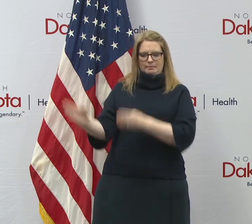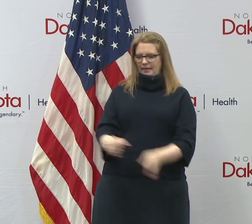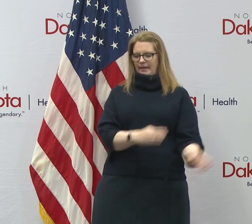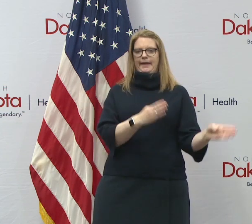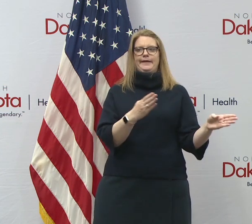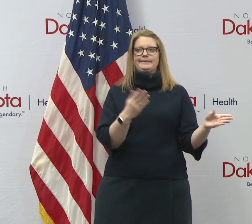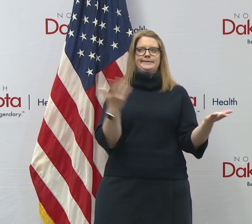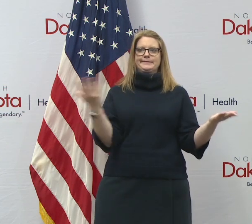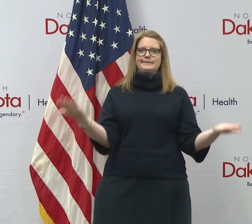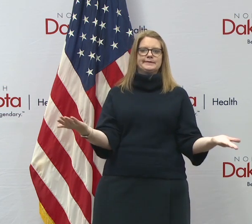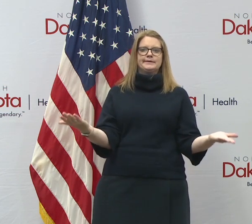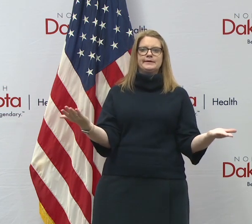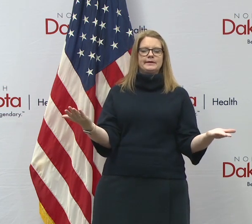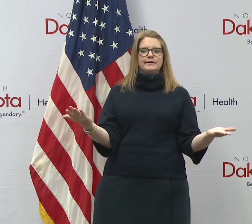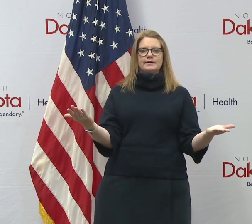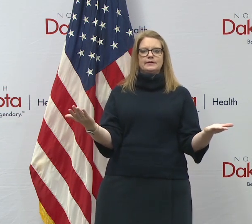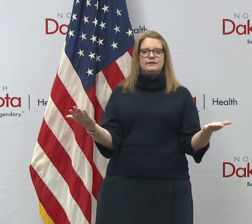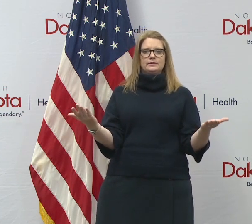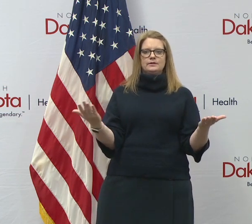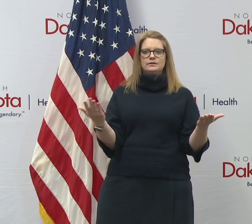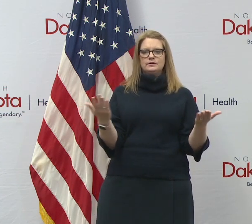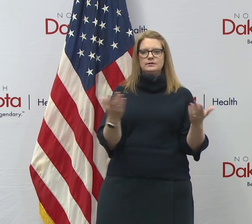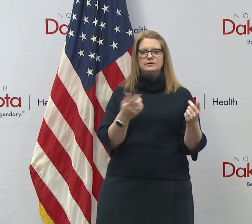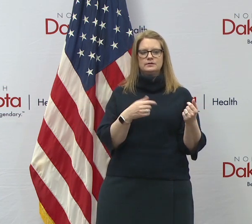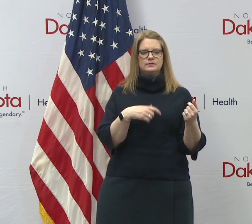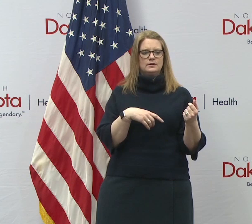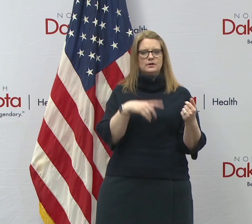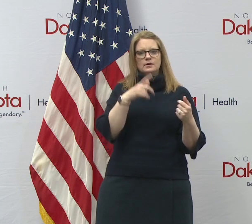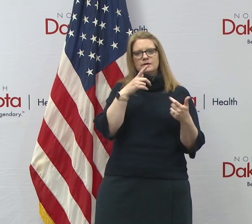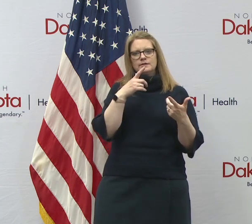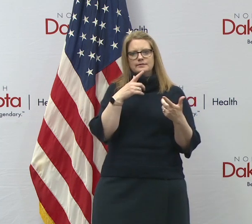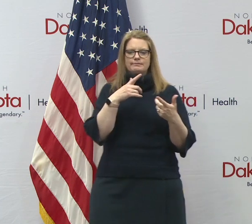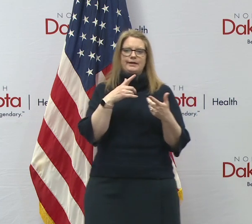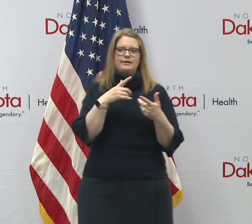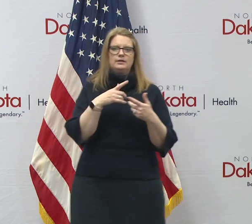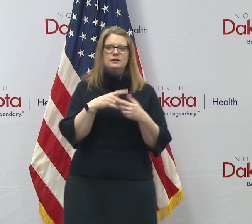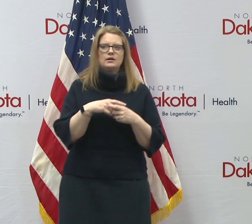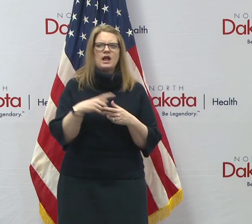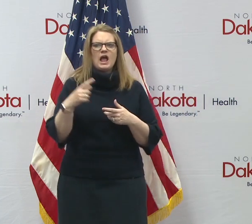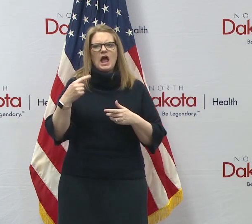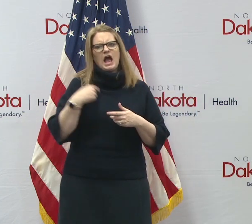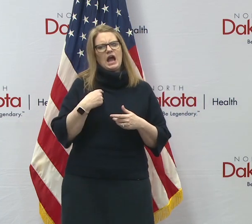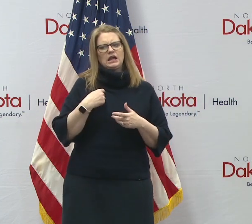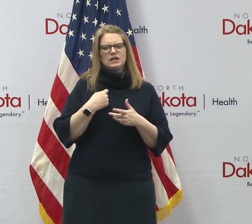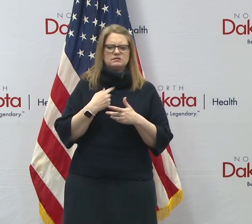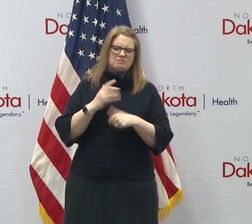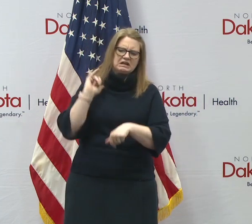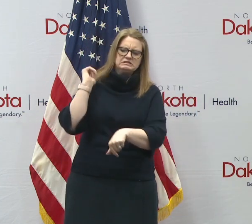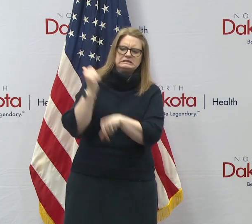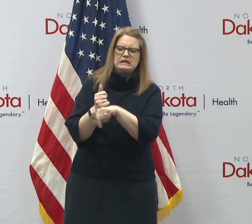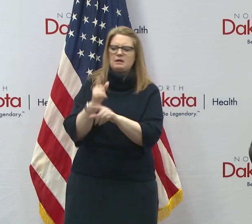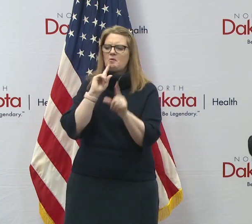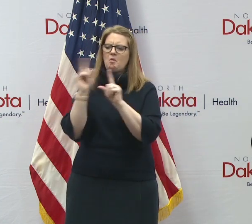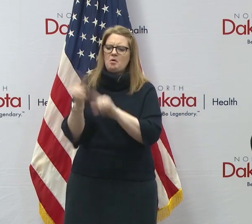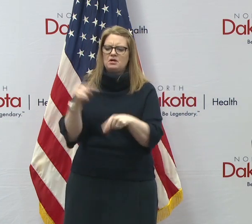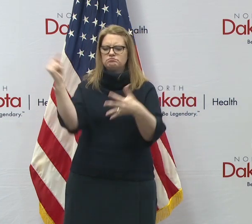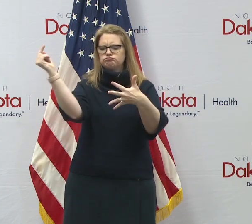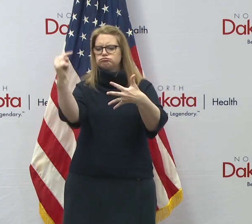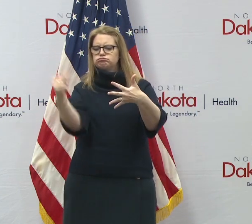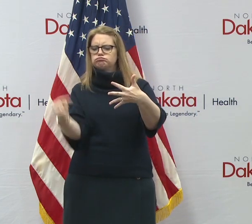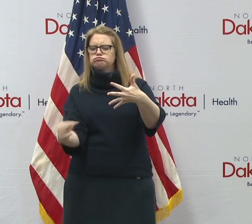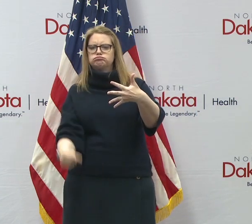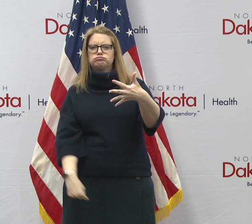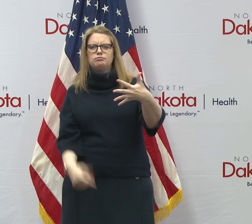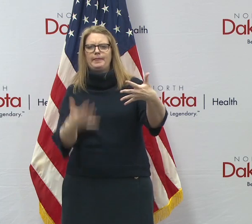who can put in the most number of orders, uh, with the loftiest titles. Uh, it's, the, the goal is,